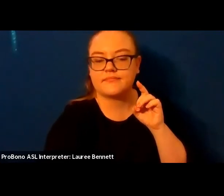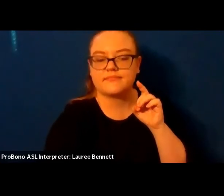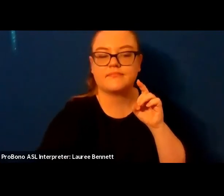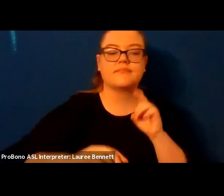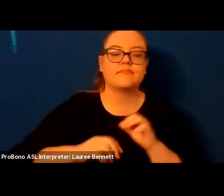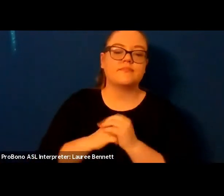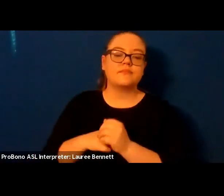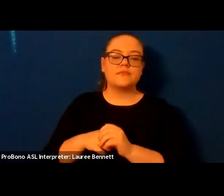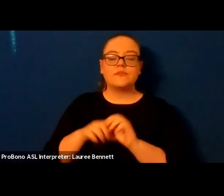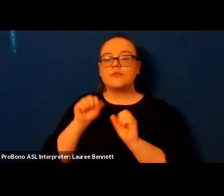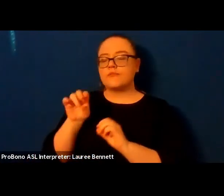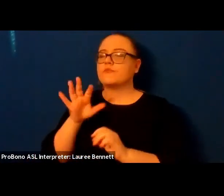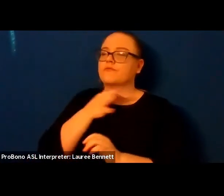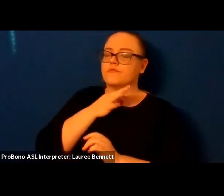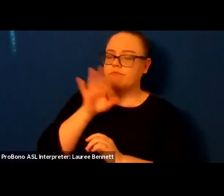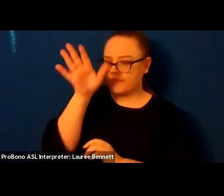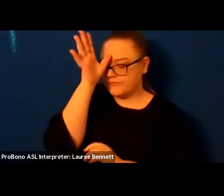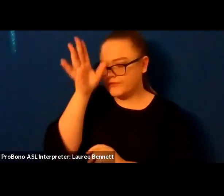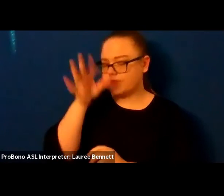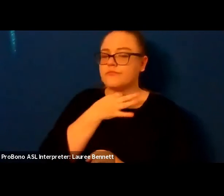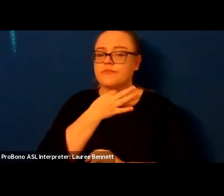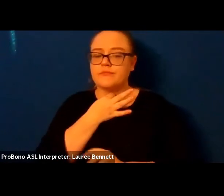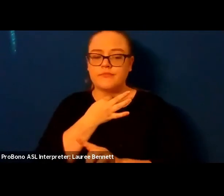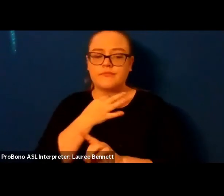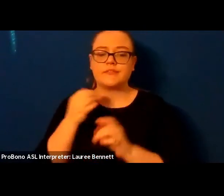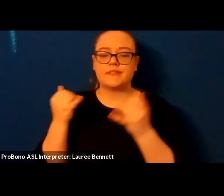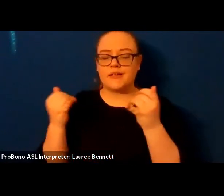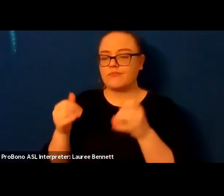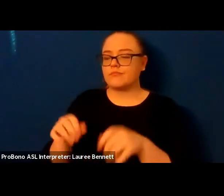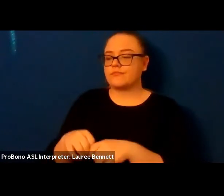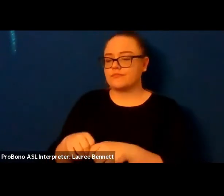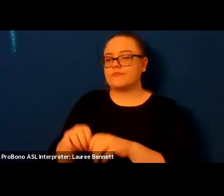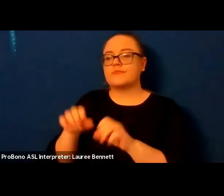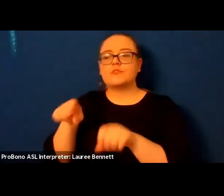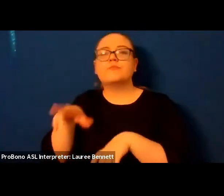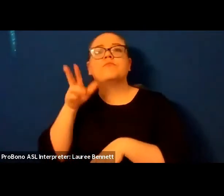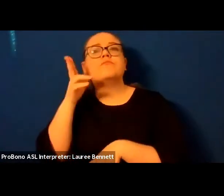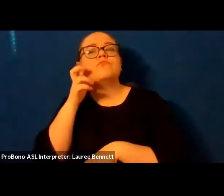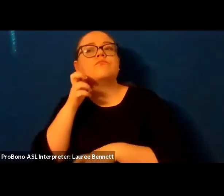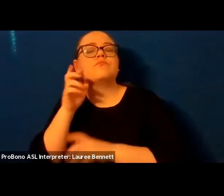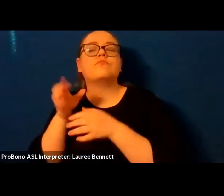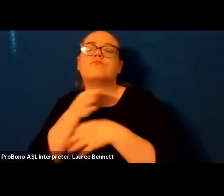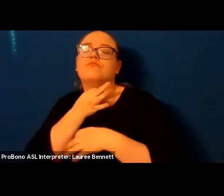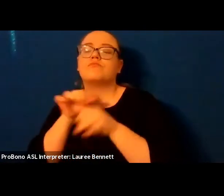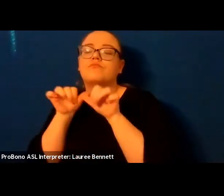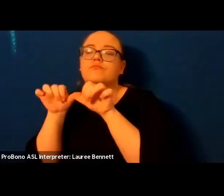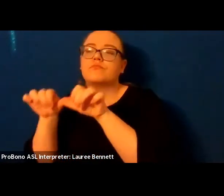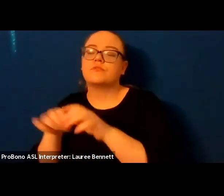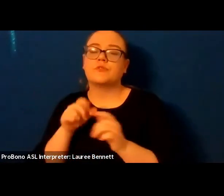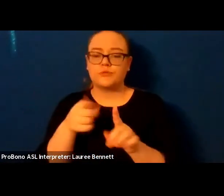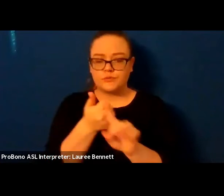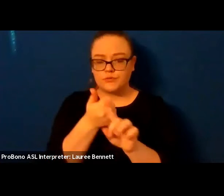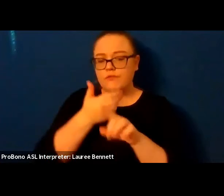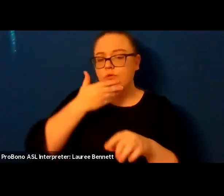eyes you're now the oldest you may ever be you have never before been this afraid